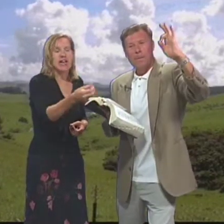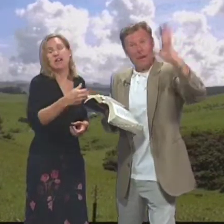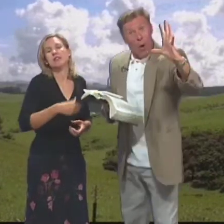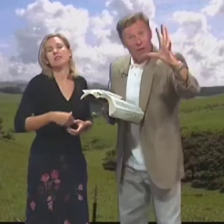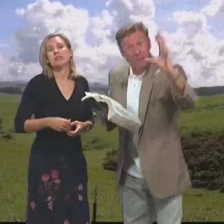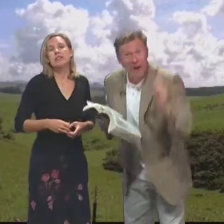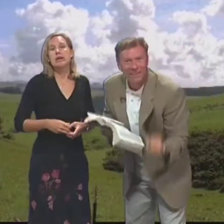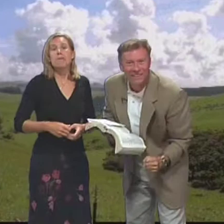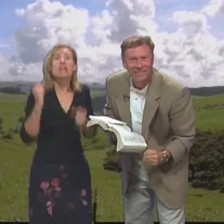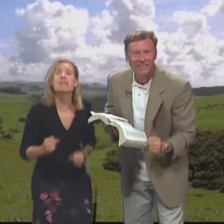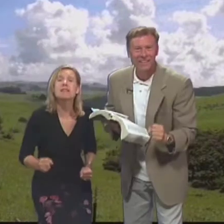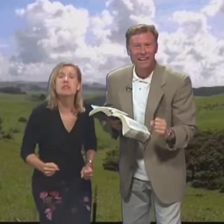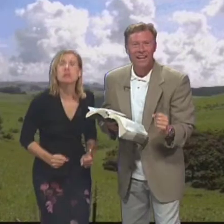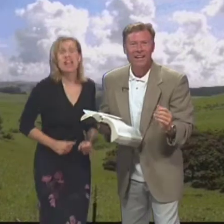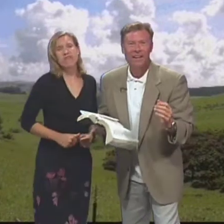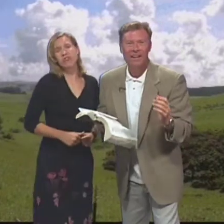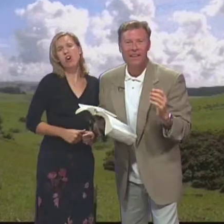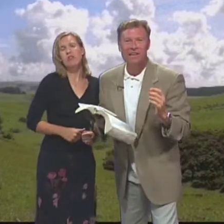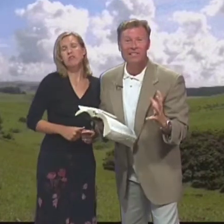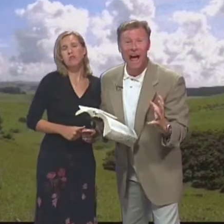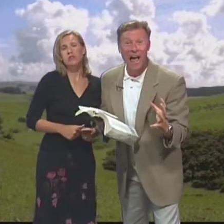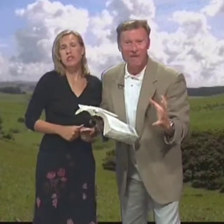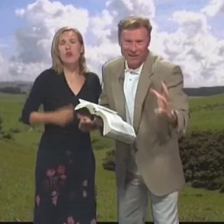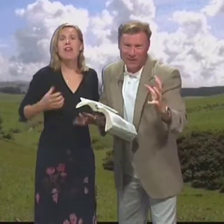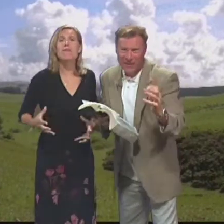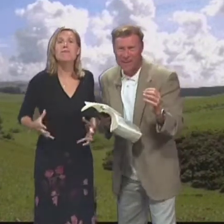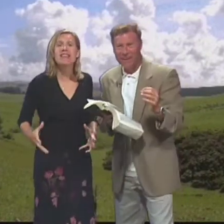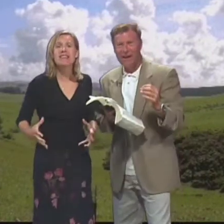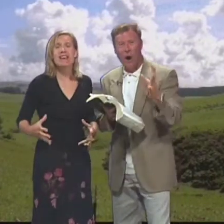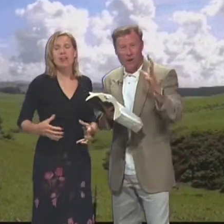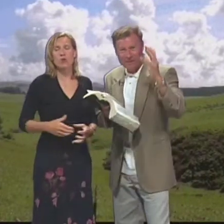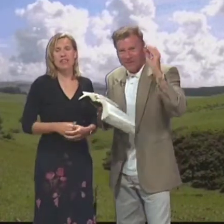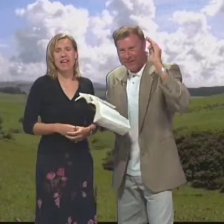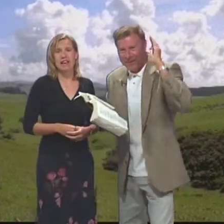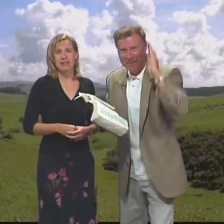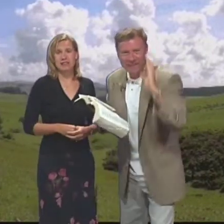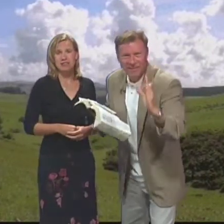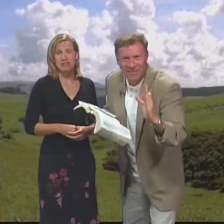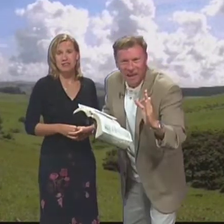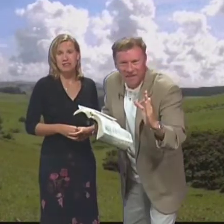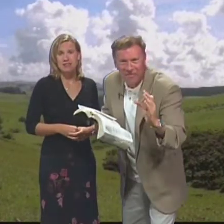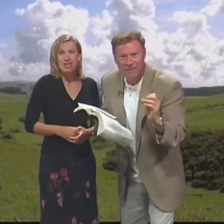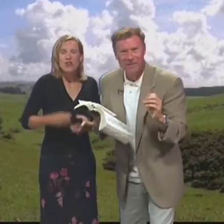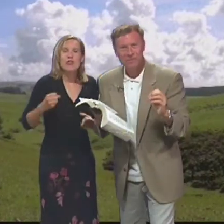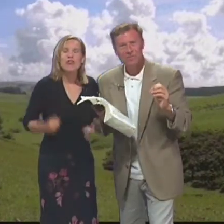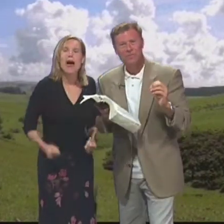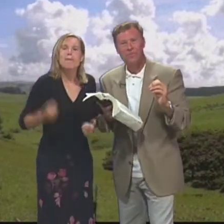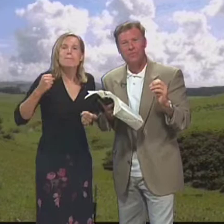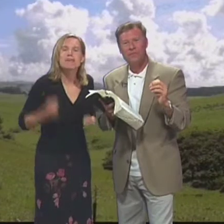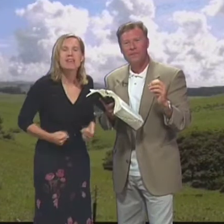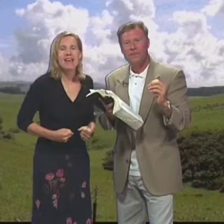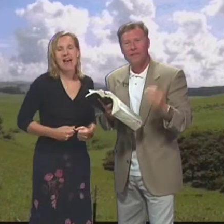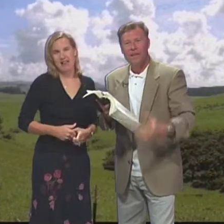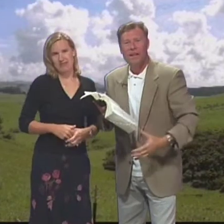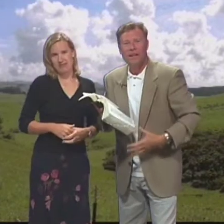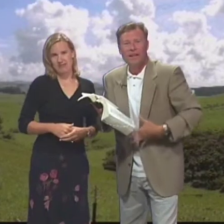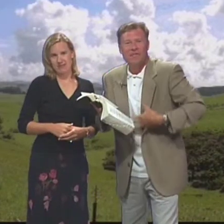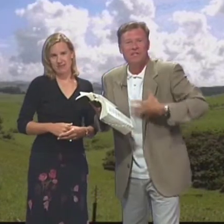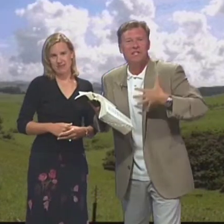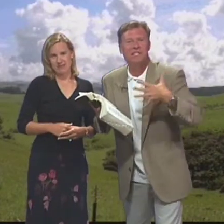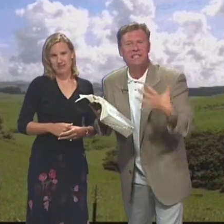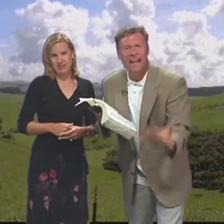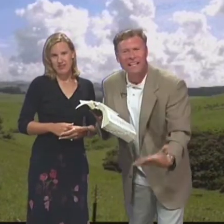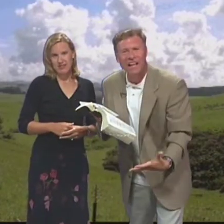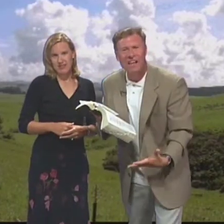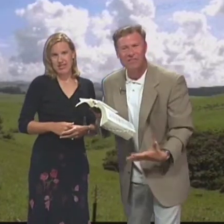la fatiga But the Holy Spirit Pero el Espíritu Santo Gives life Hallelujah He gives you life Nos da vida And